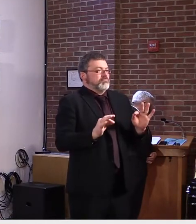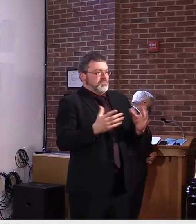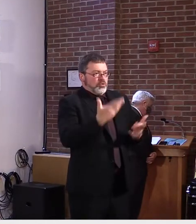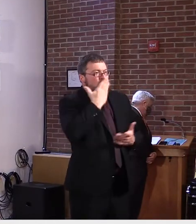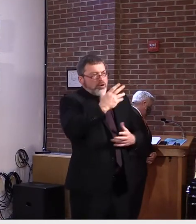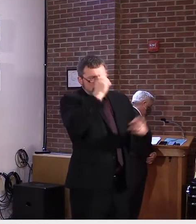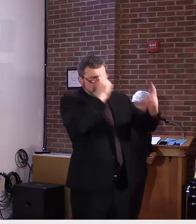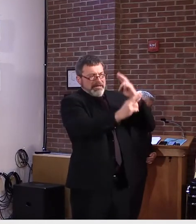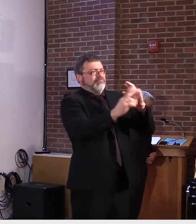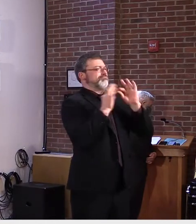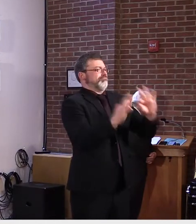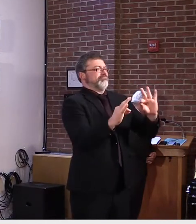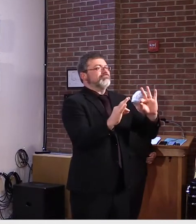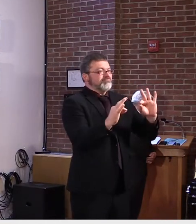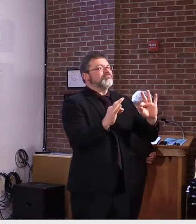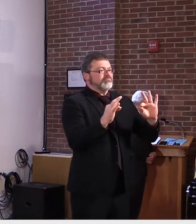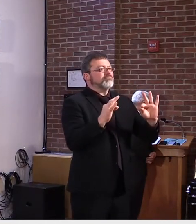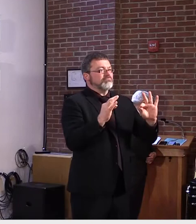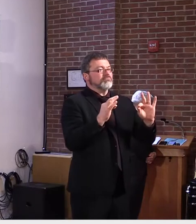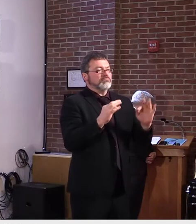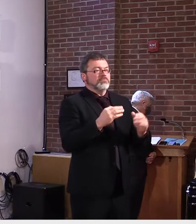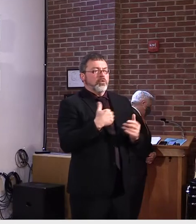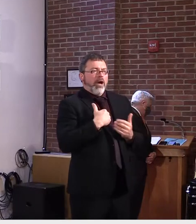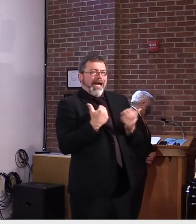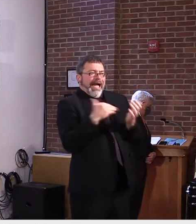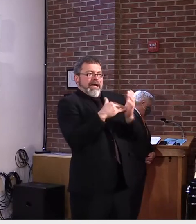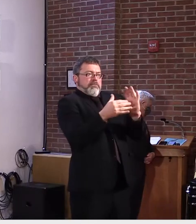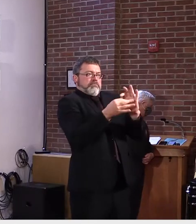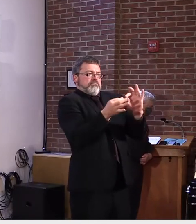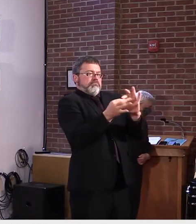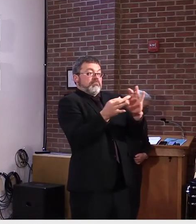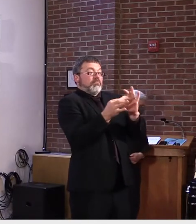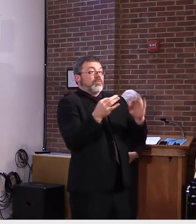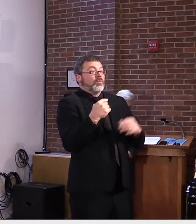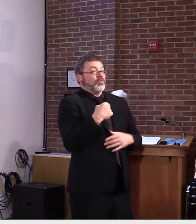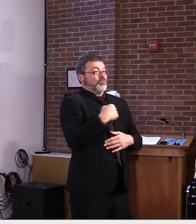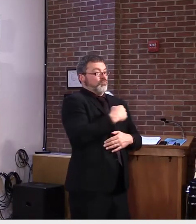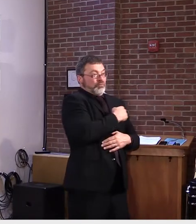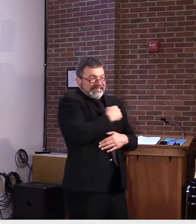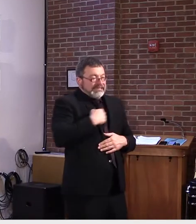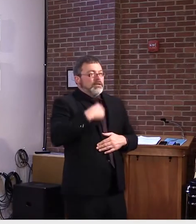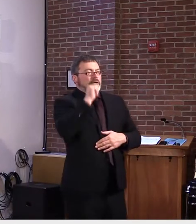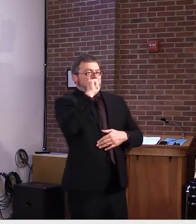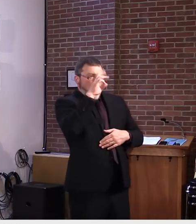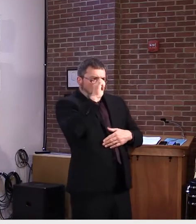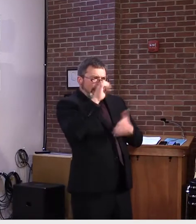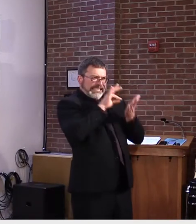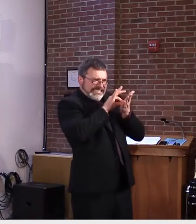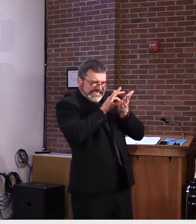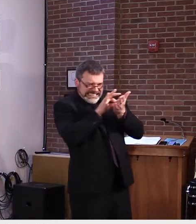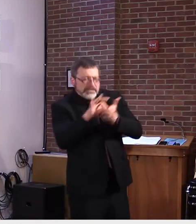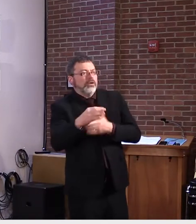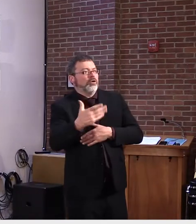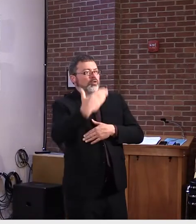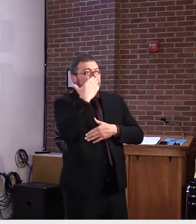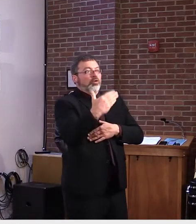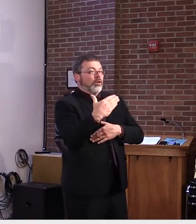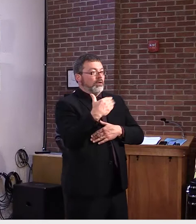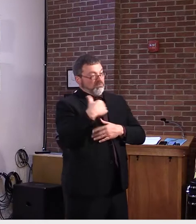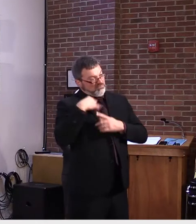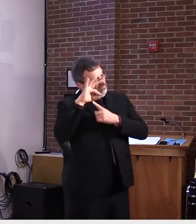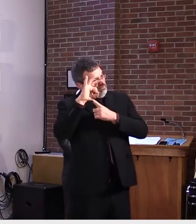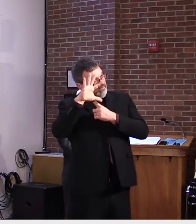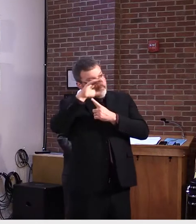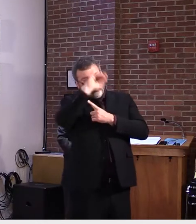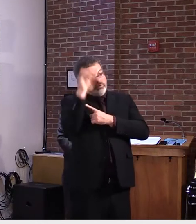contact trace, uh, with a very high rate of success, uh, in terms of time frame, pretty